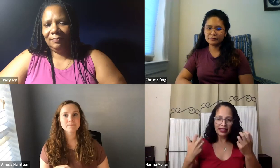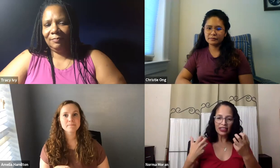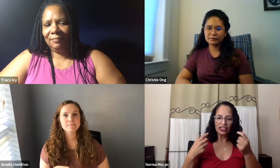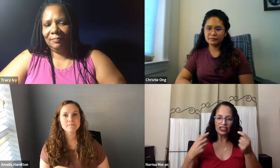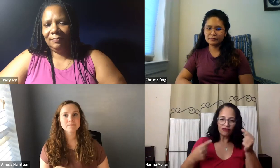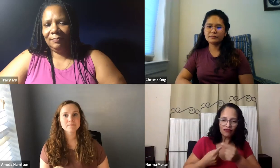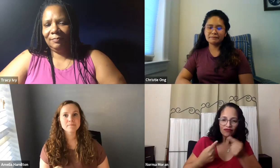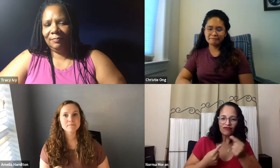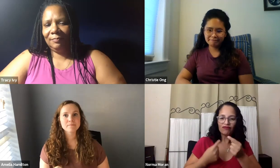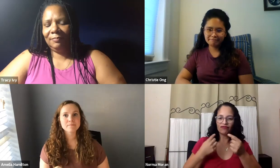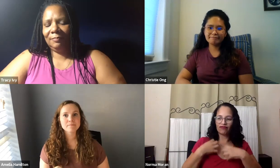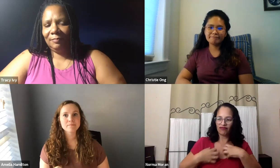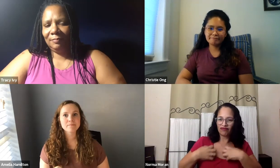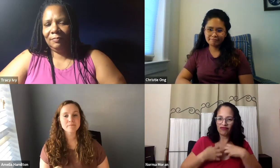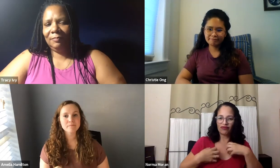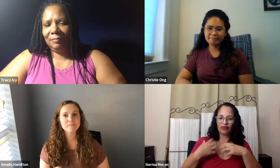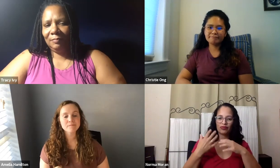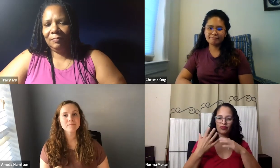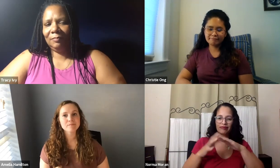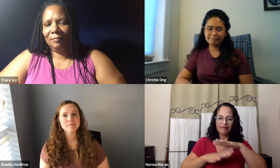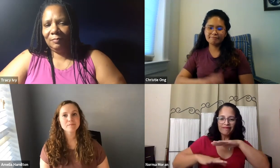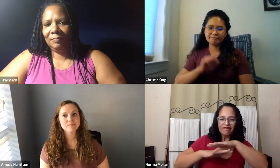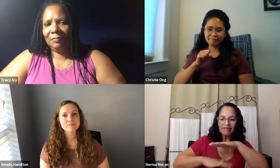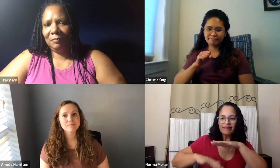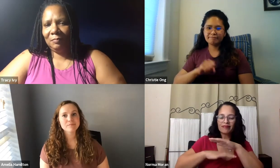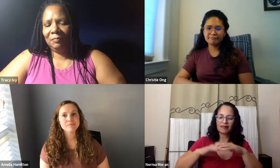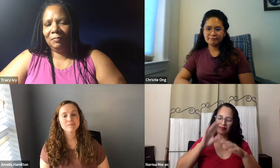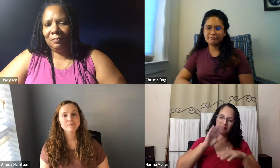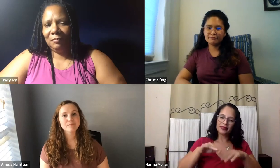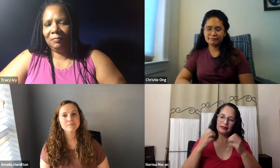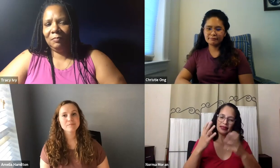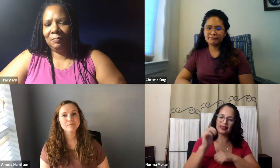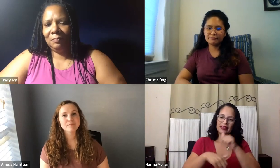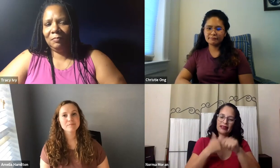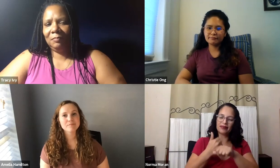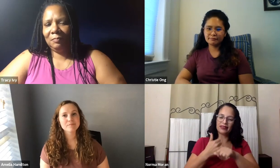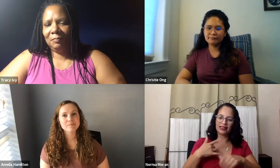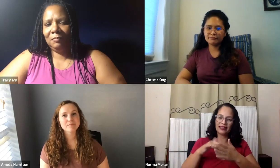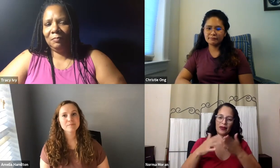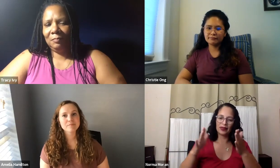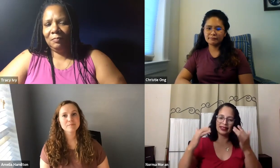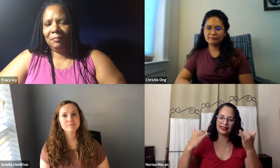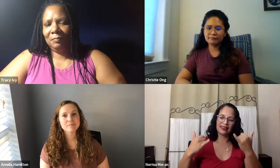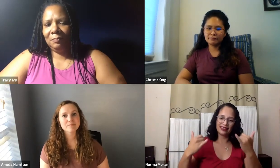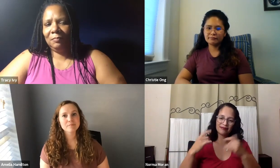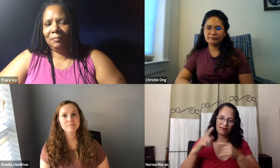I think, you know, there's anger and hurt and frustration that has been happening for